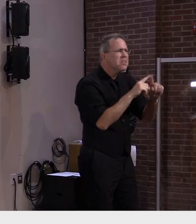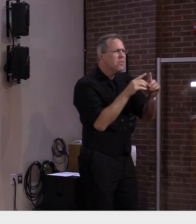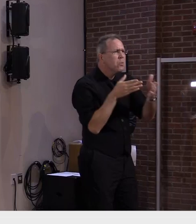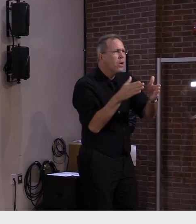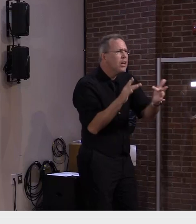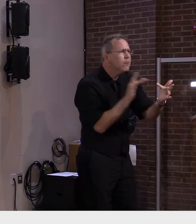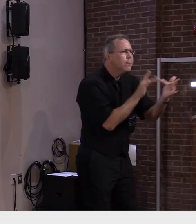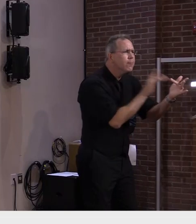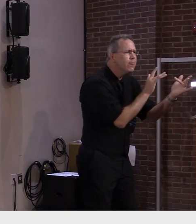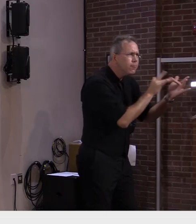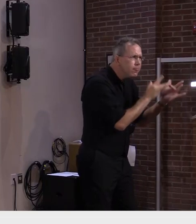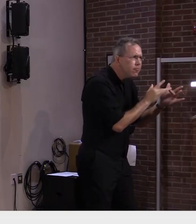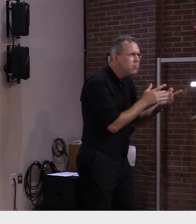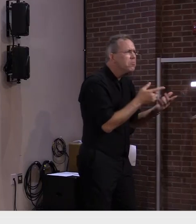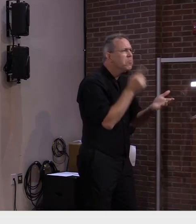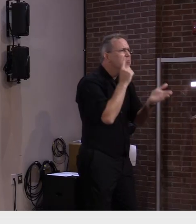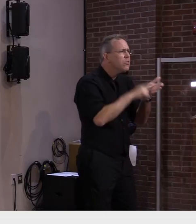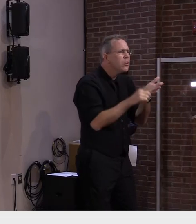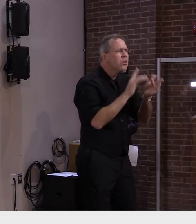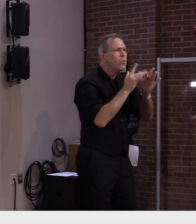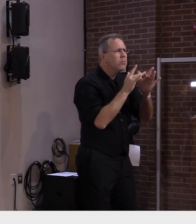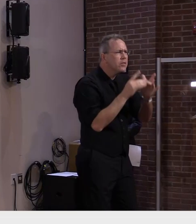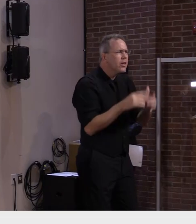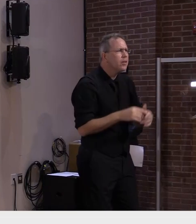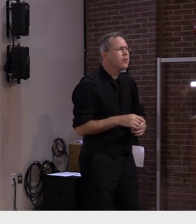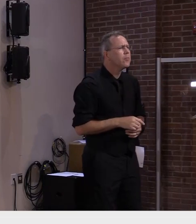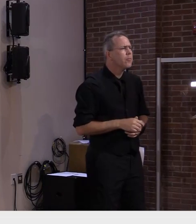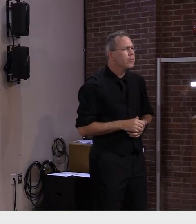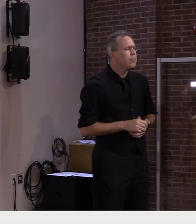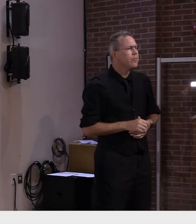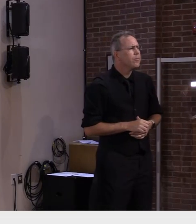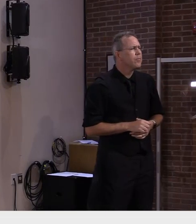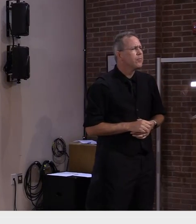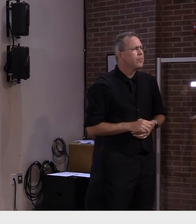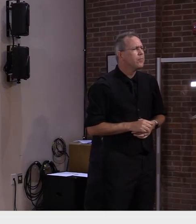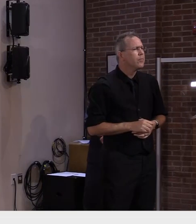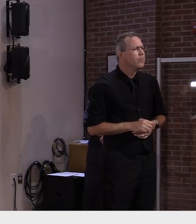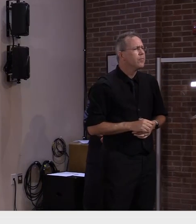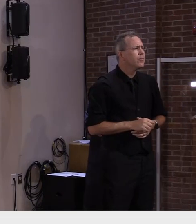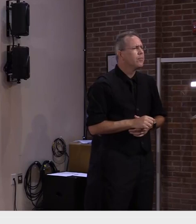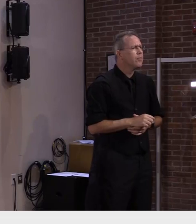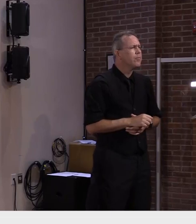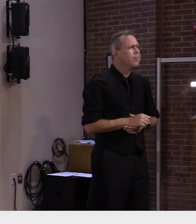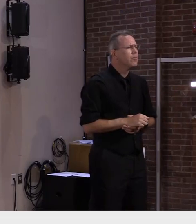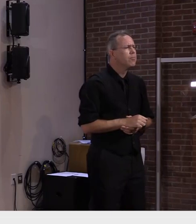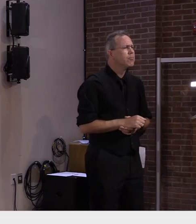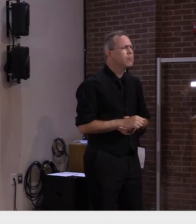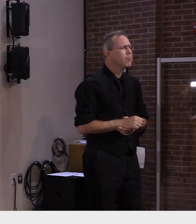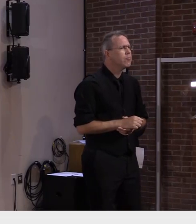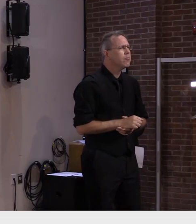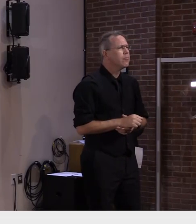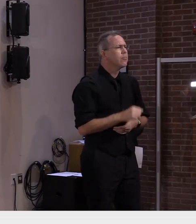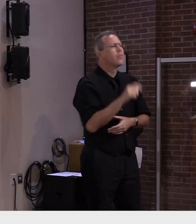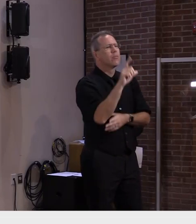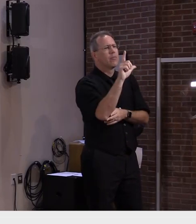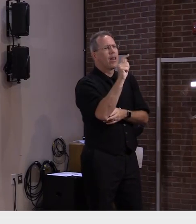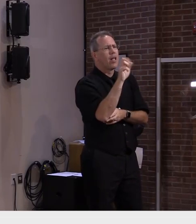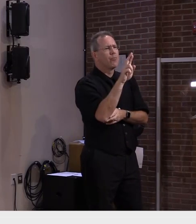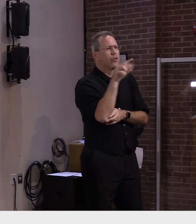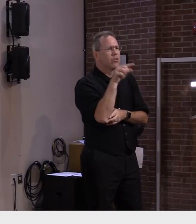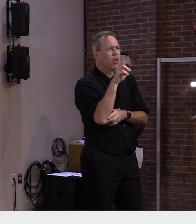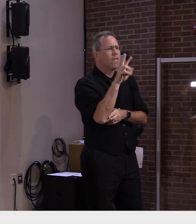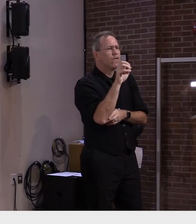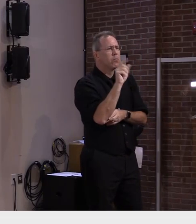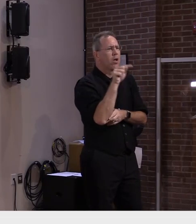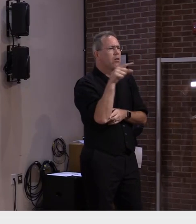that many businesses are also struggling to find employees and looking to fill good positions so our team is